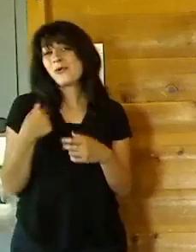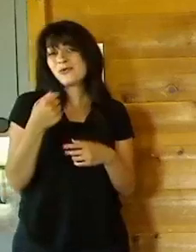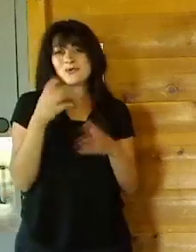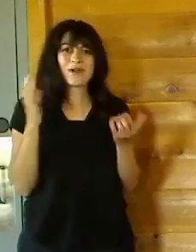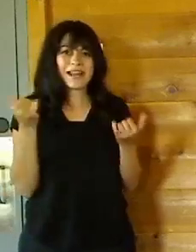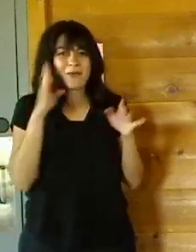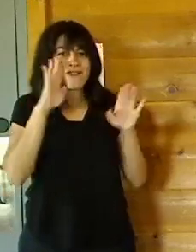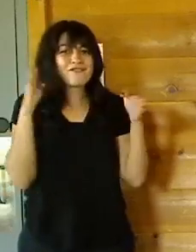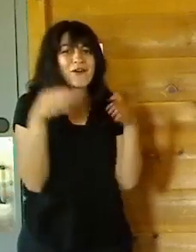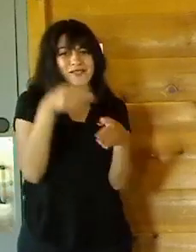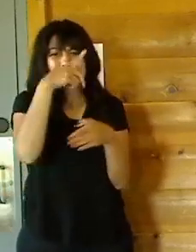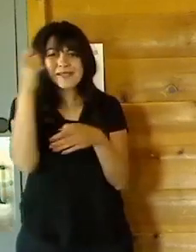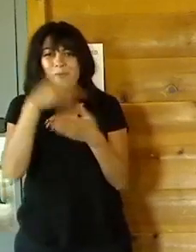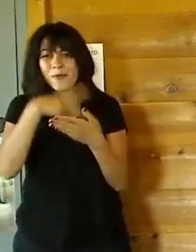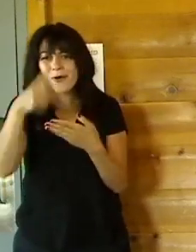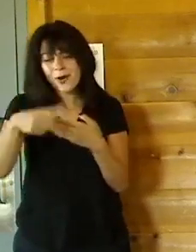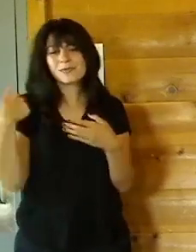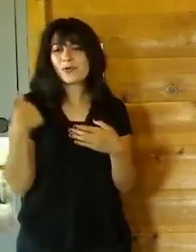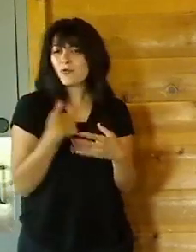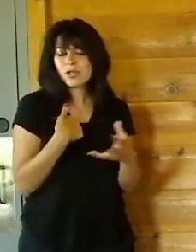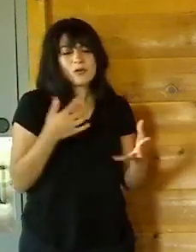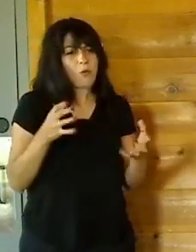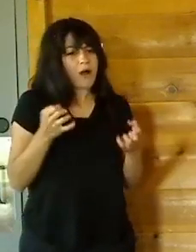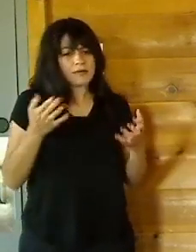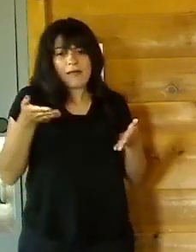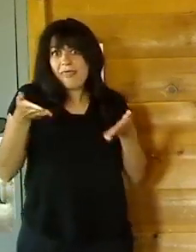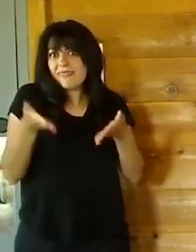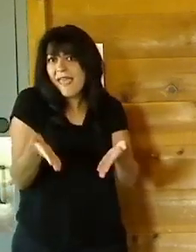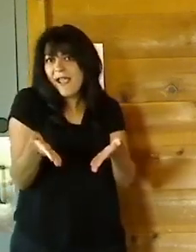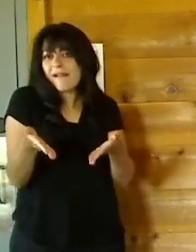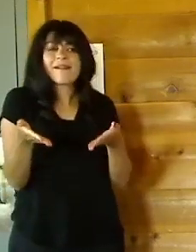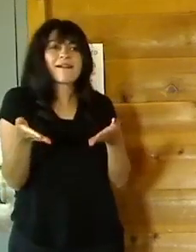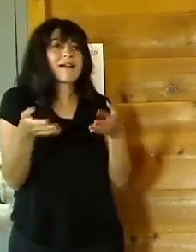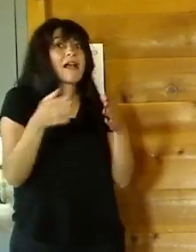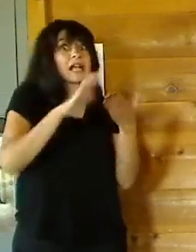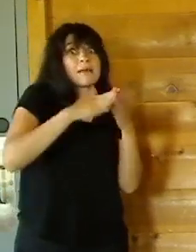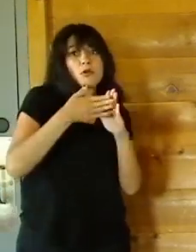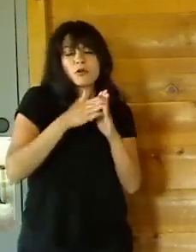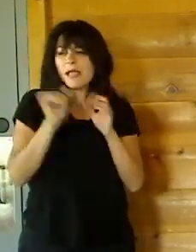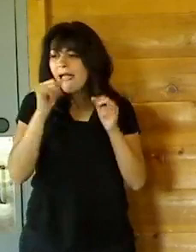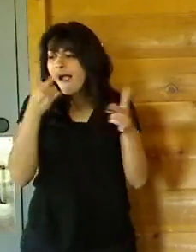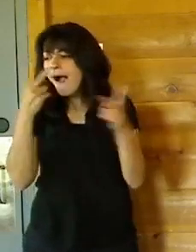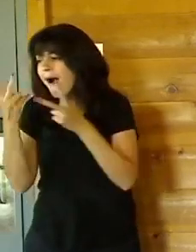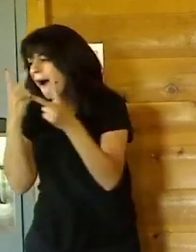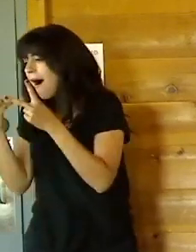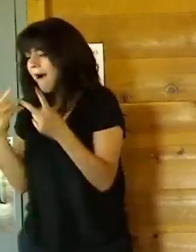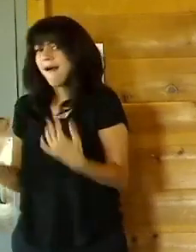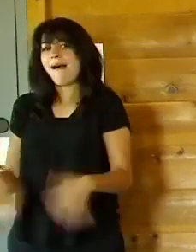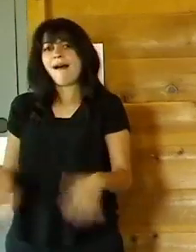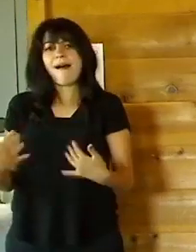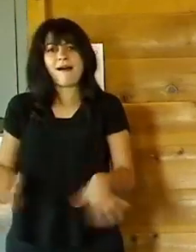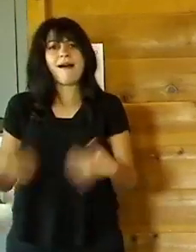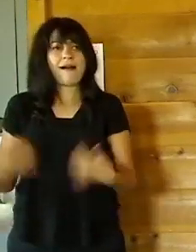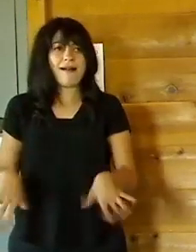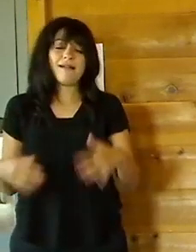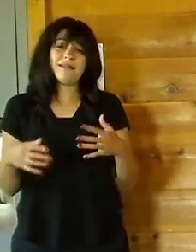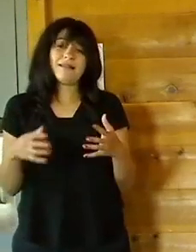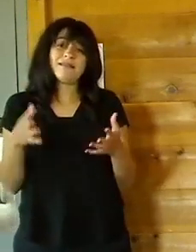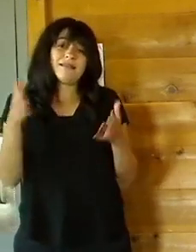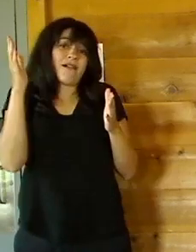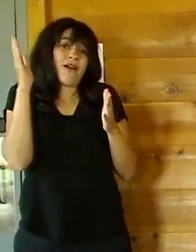now. So we really just wanted to put ourselves out into the community in such a large way and hopefully